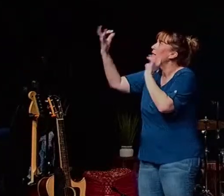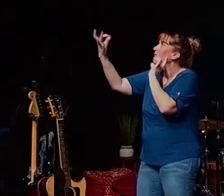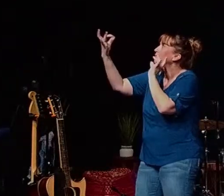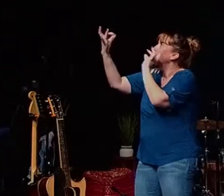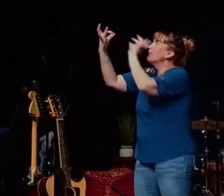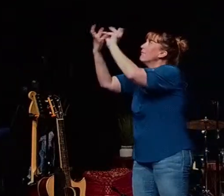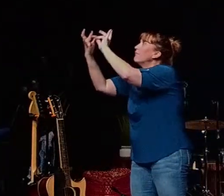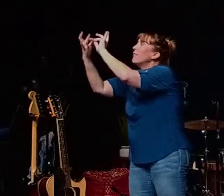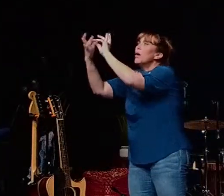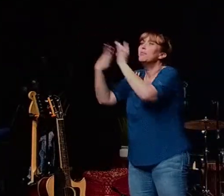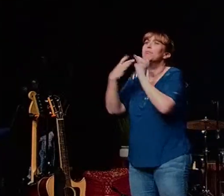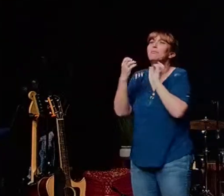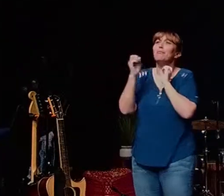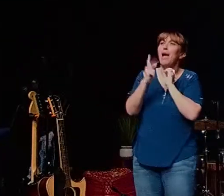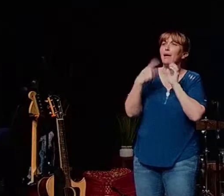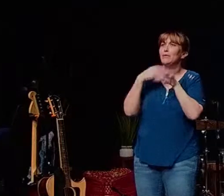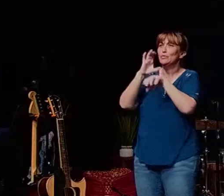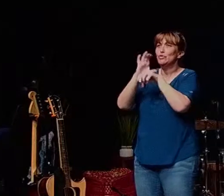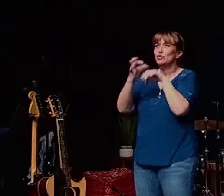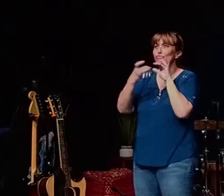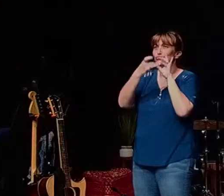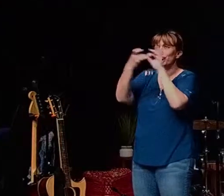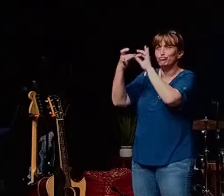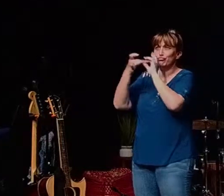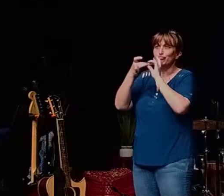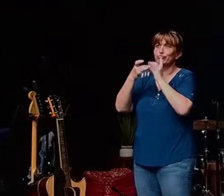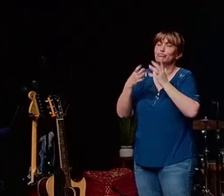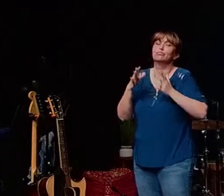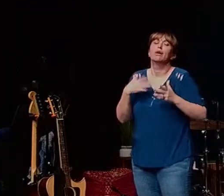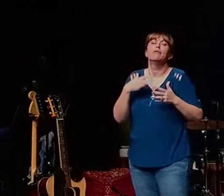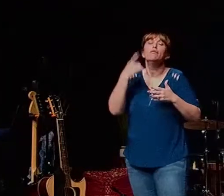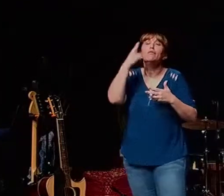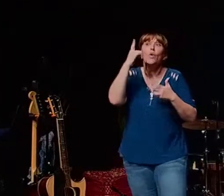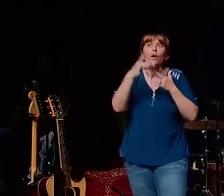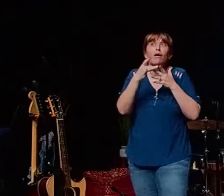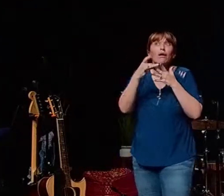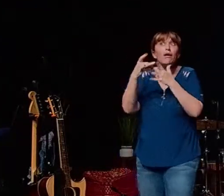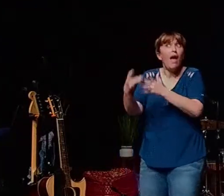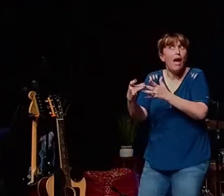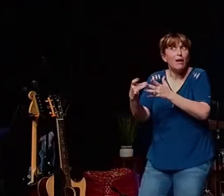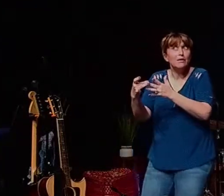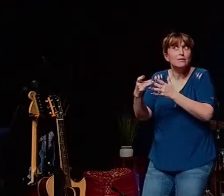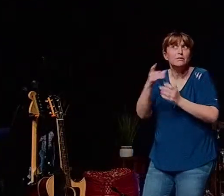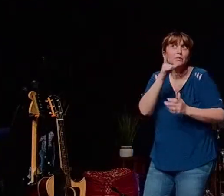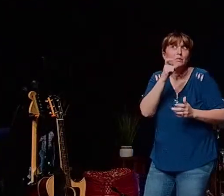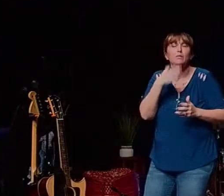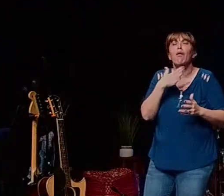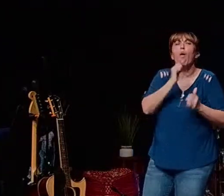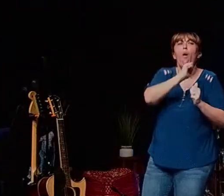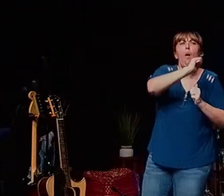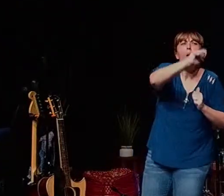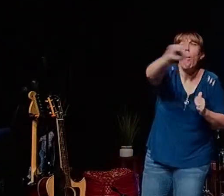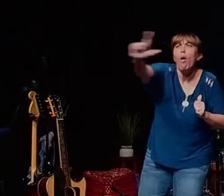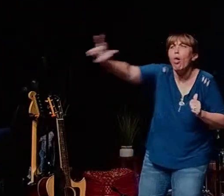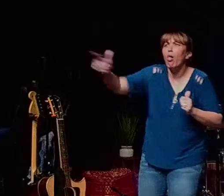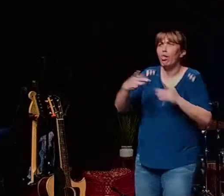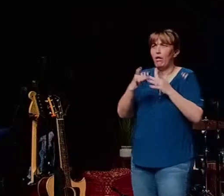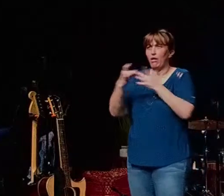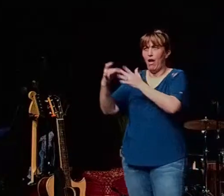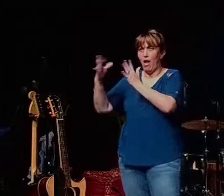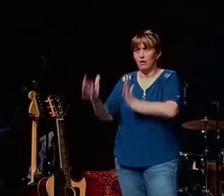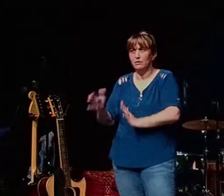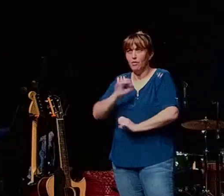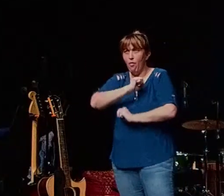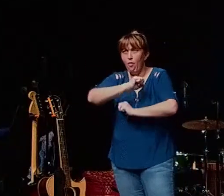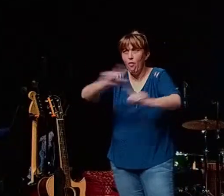body of christ that's what you need to do and here's a question for the guides and all of us are guides all of us are called and invited to be invited to be guides